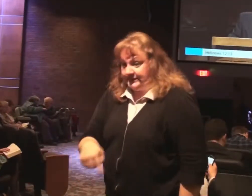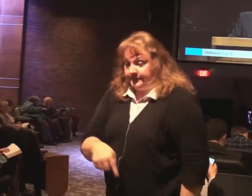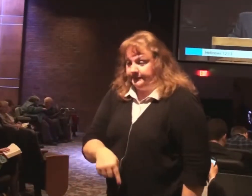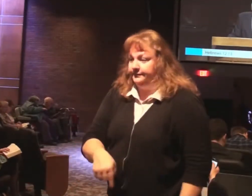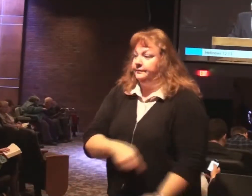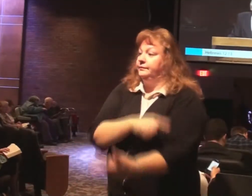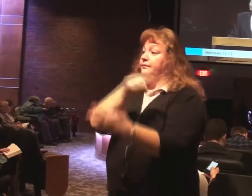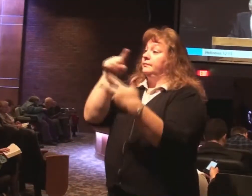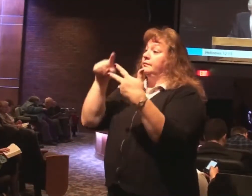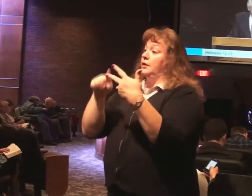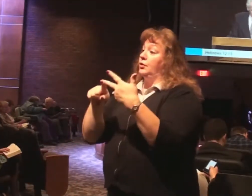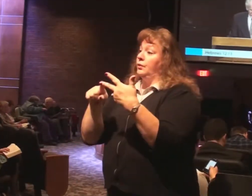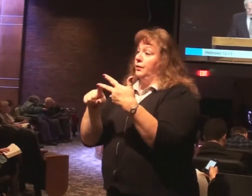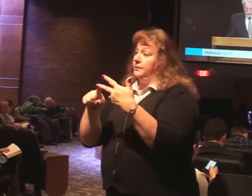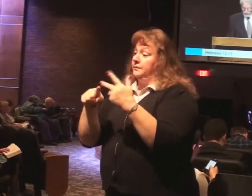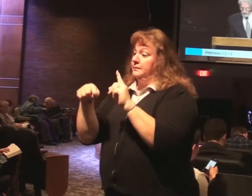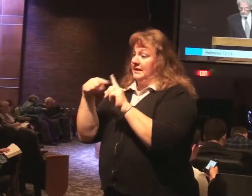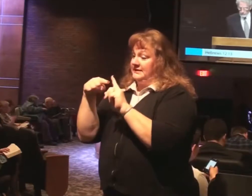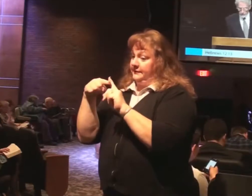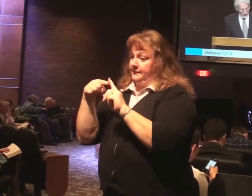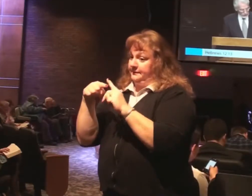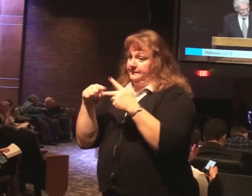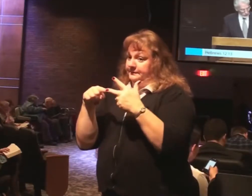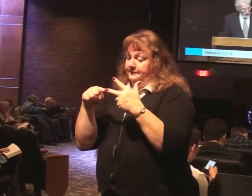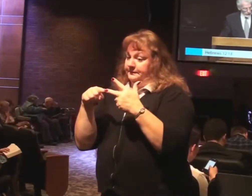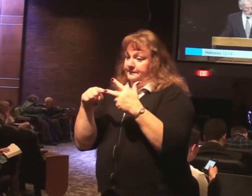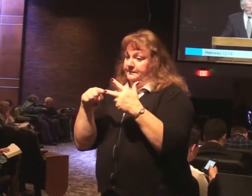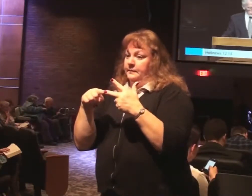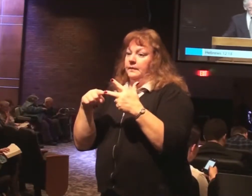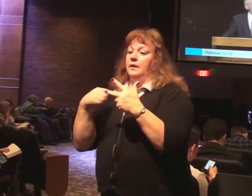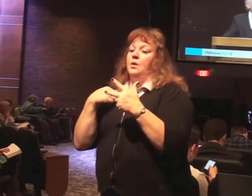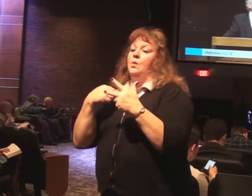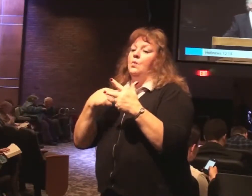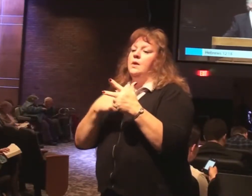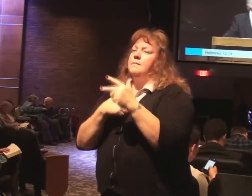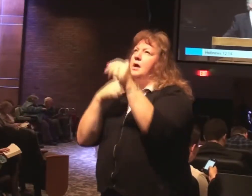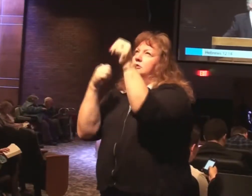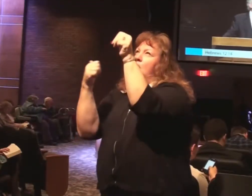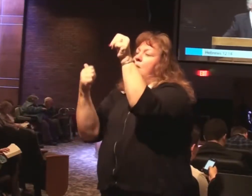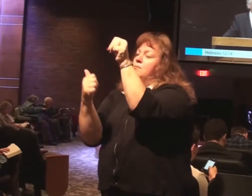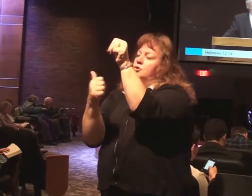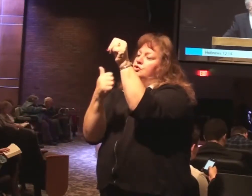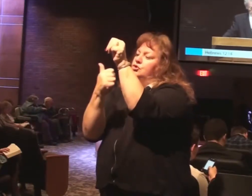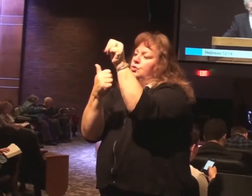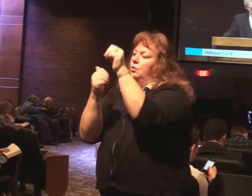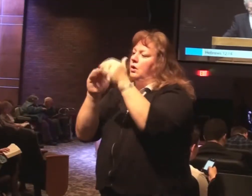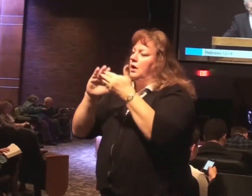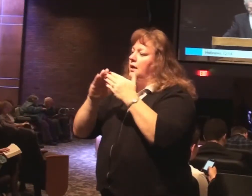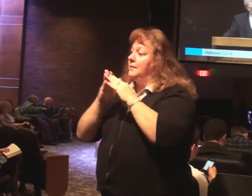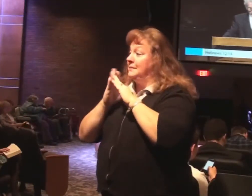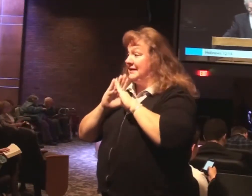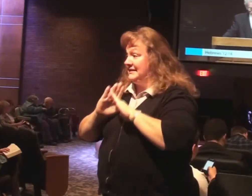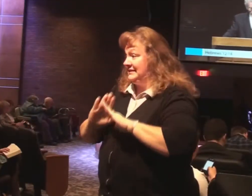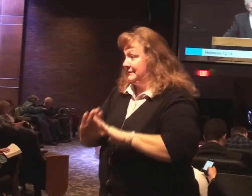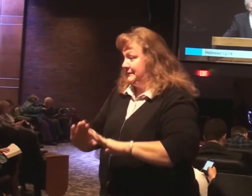And thirdly. We are to pursue peace. Verse 14. And the